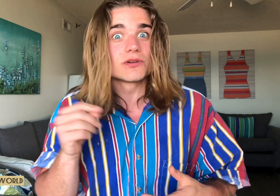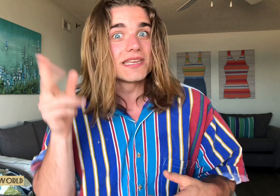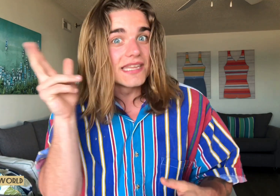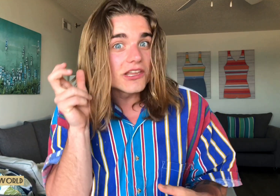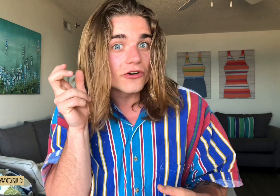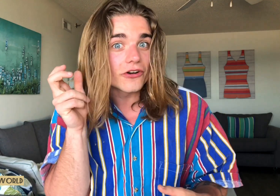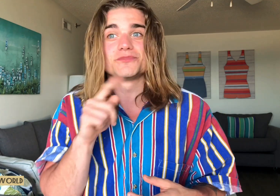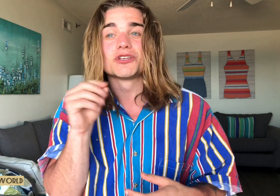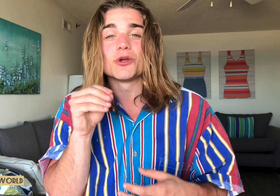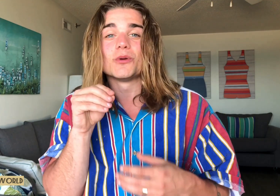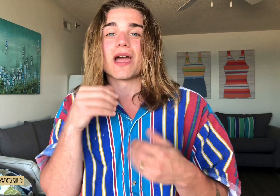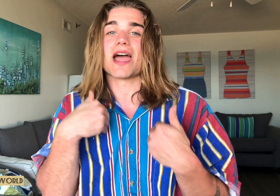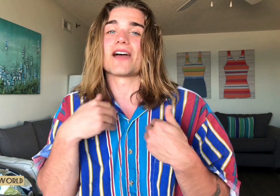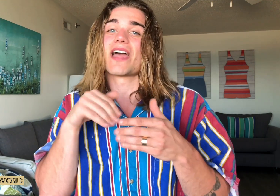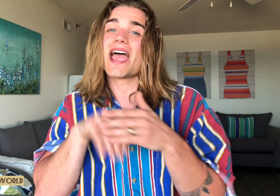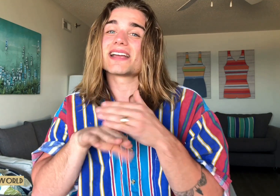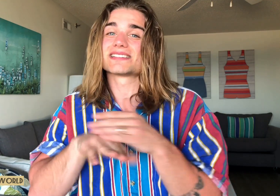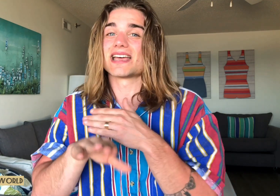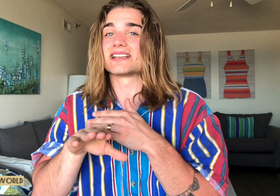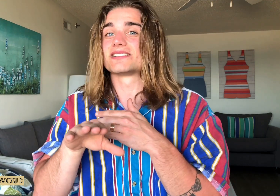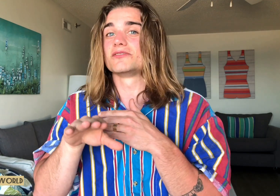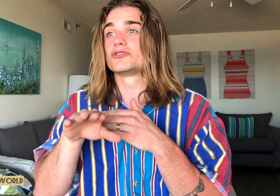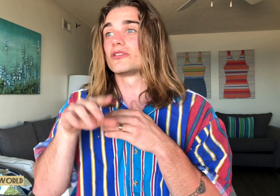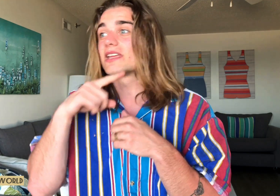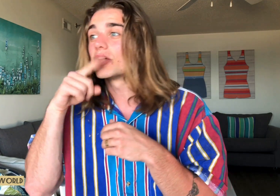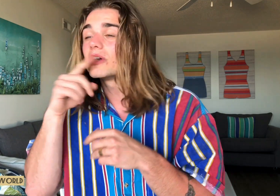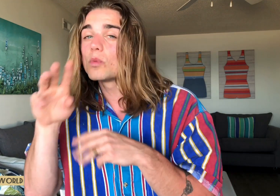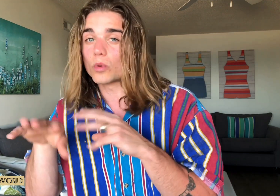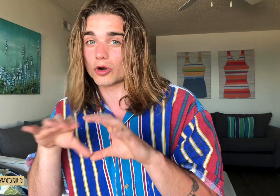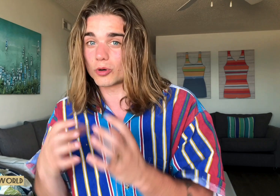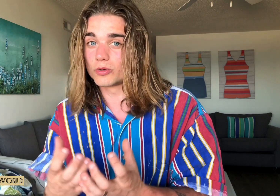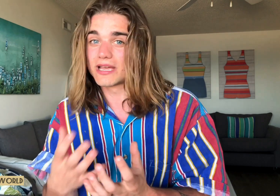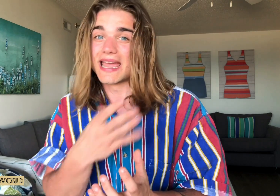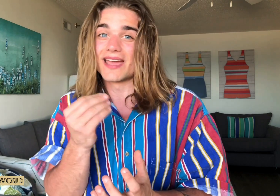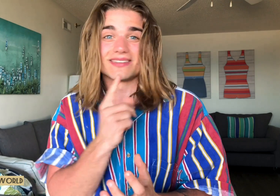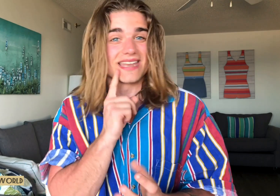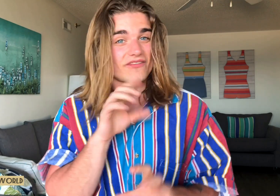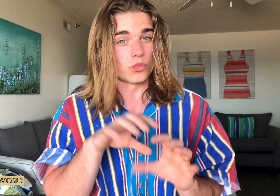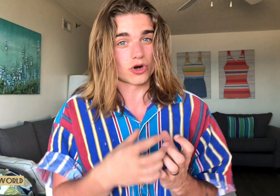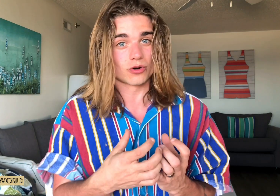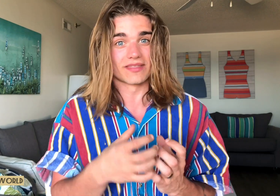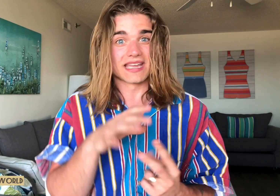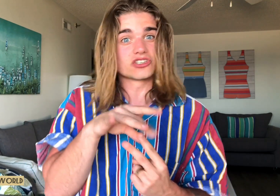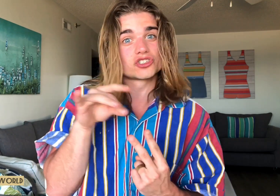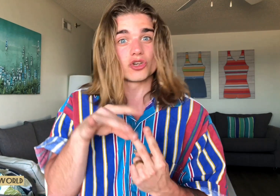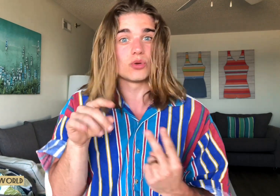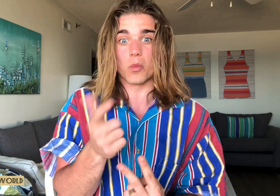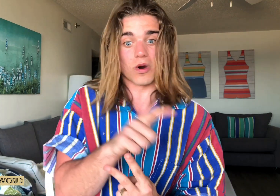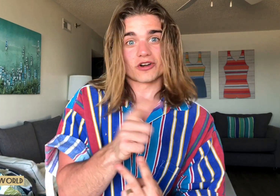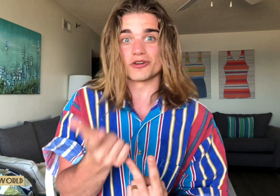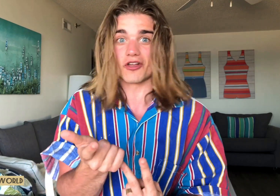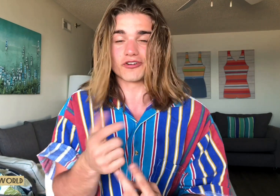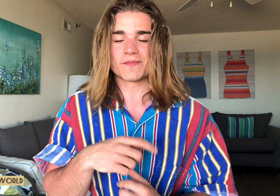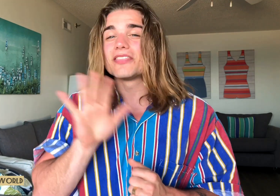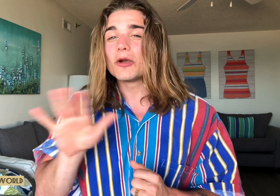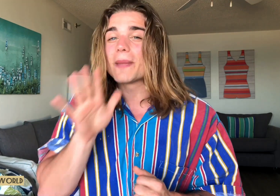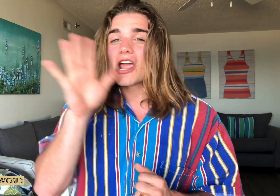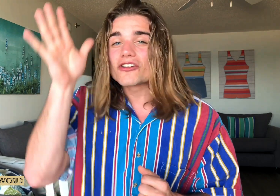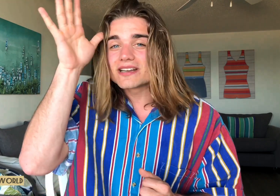hear to have access to the hearing world and the deaf world? They can choose one or another. Their parents,